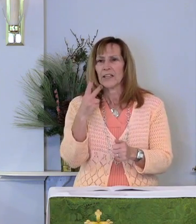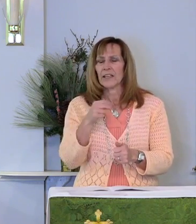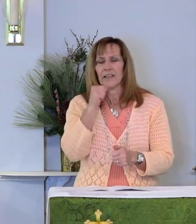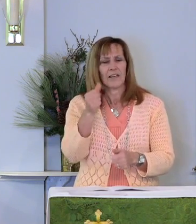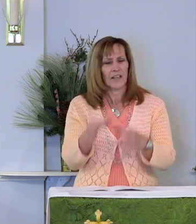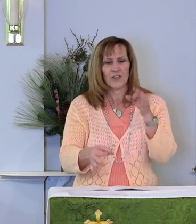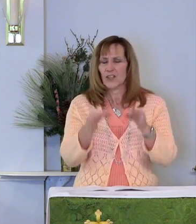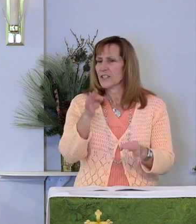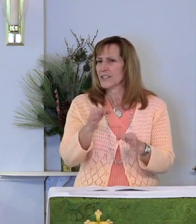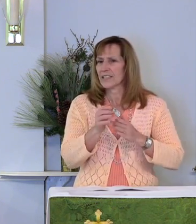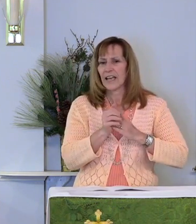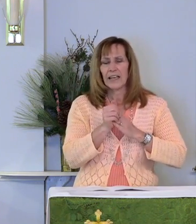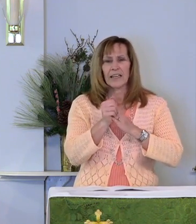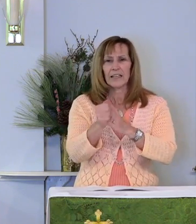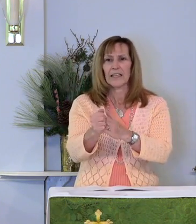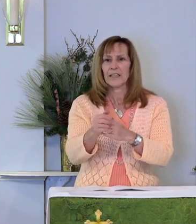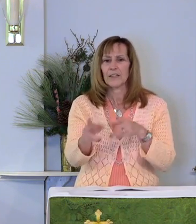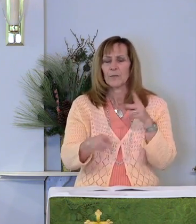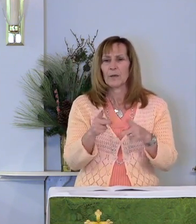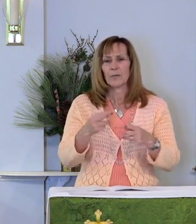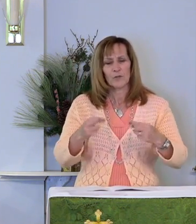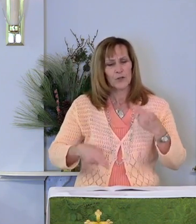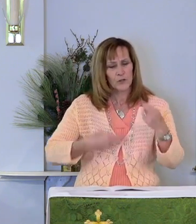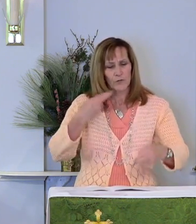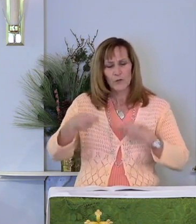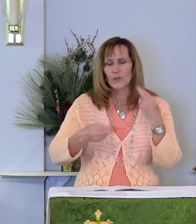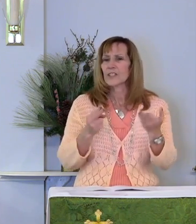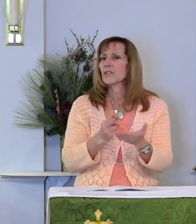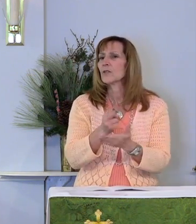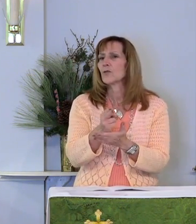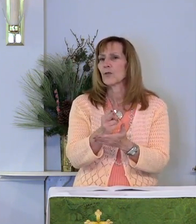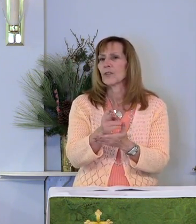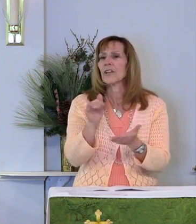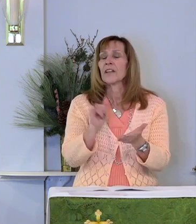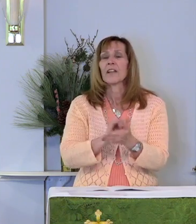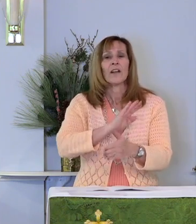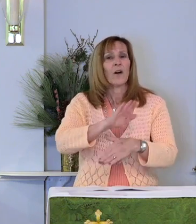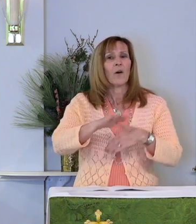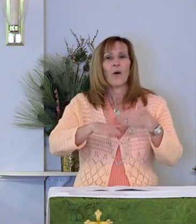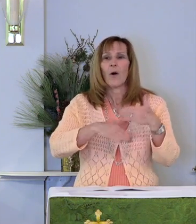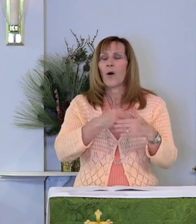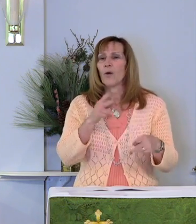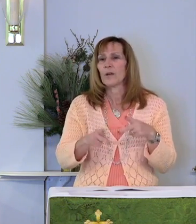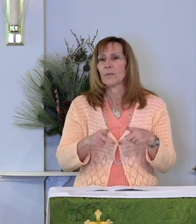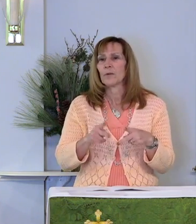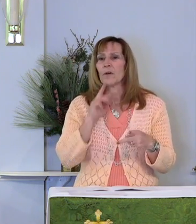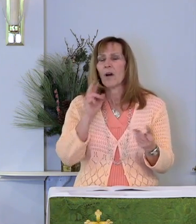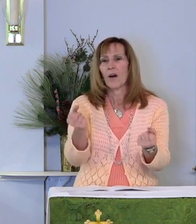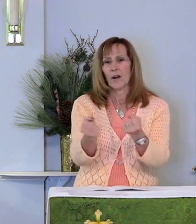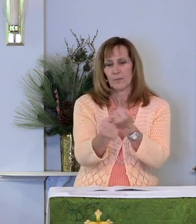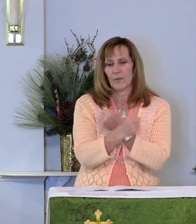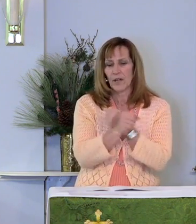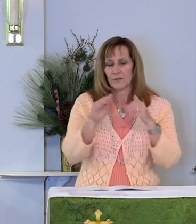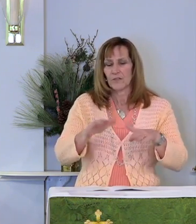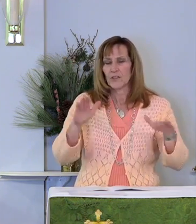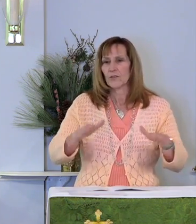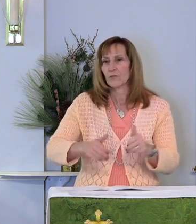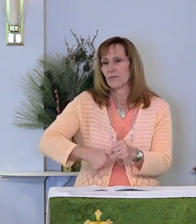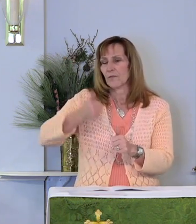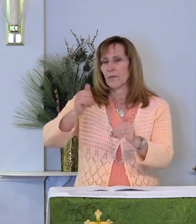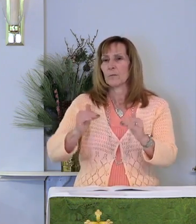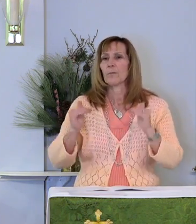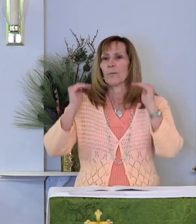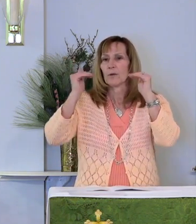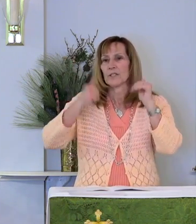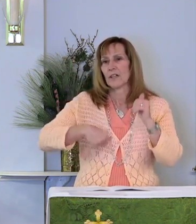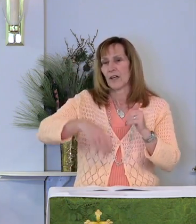and lead them to rejoice in the truth that all people are beloved children of the Most High.